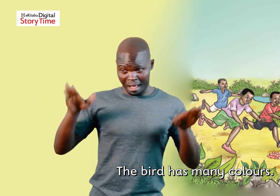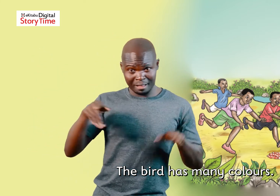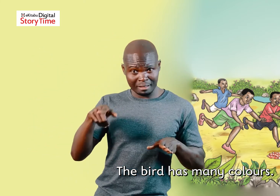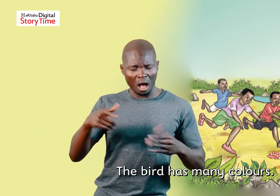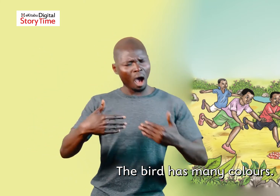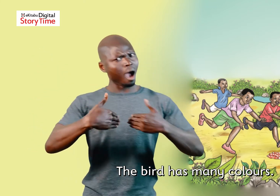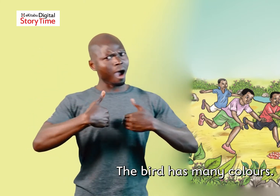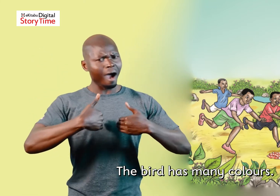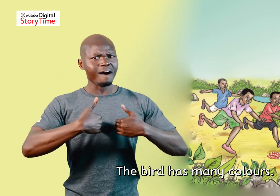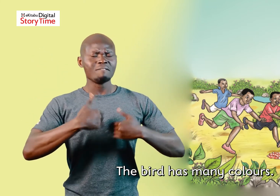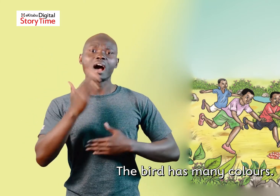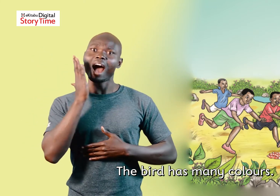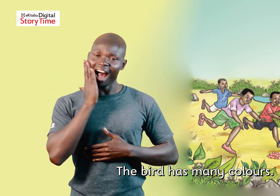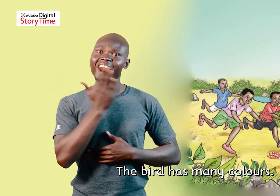The bird has many colors